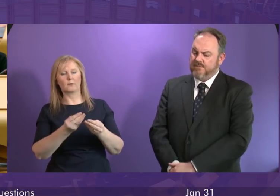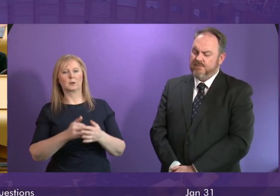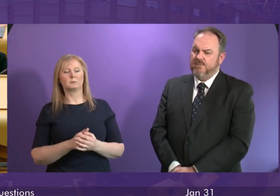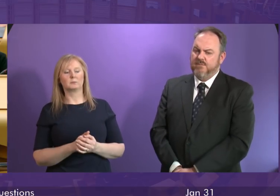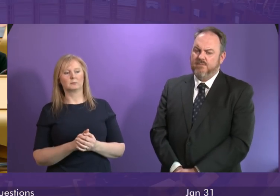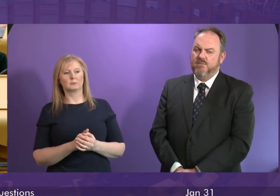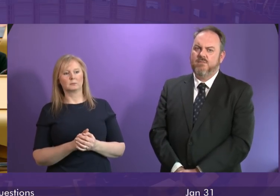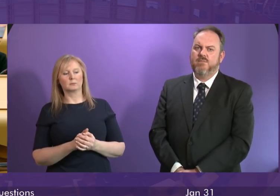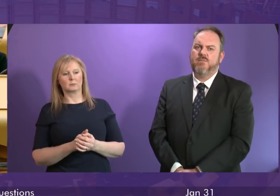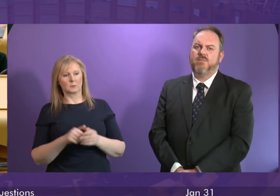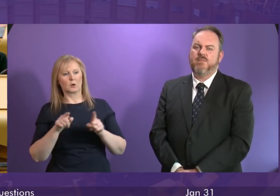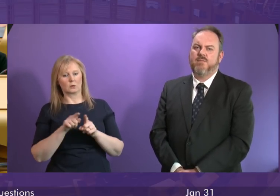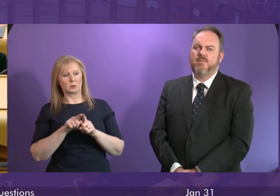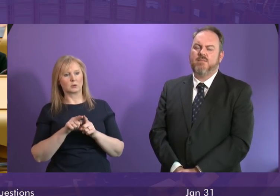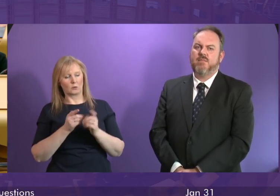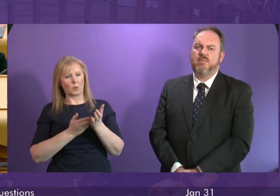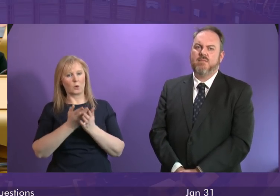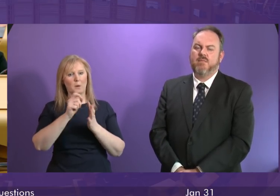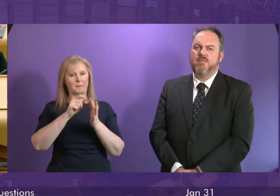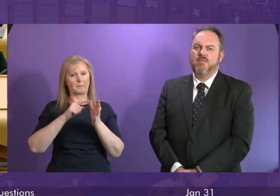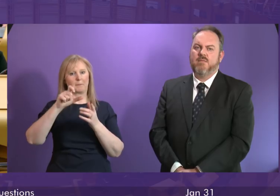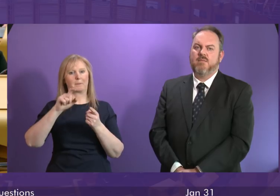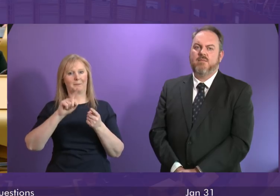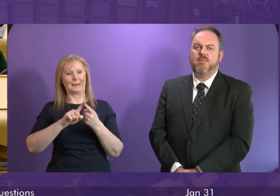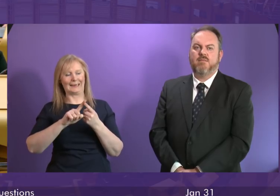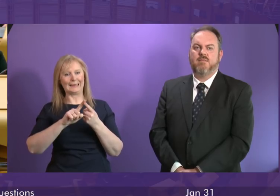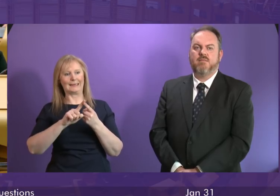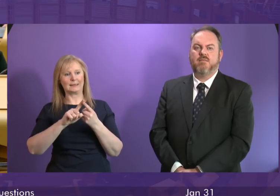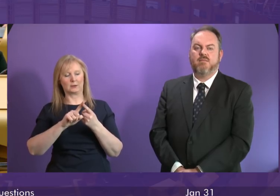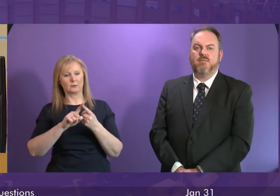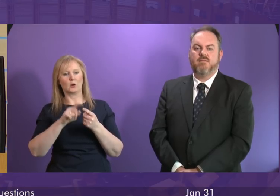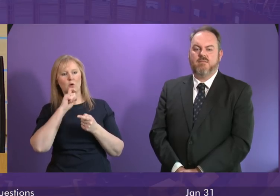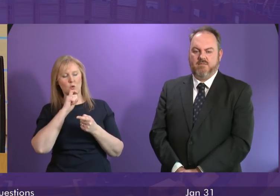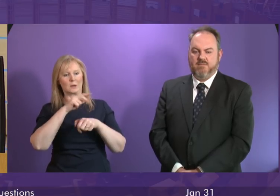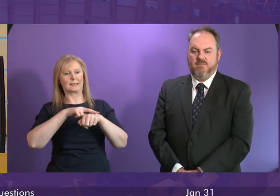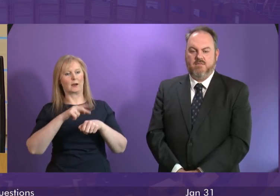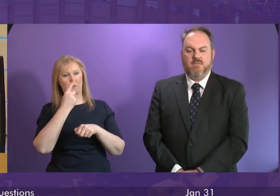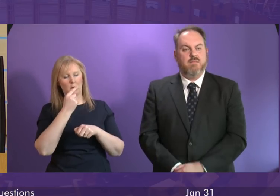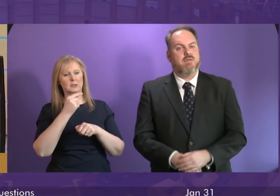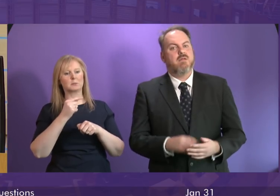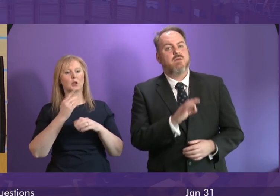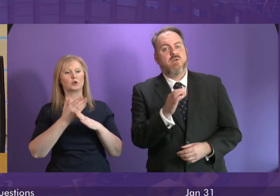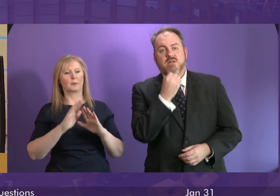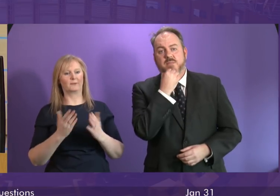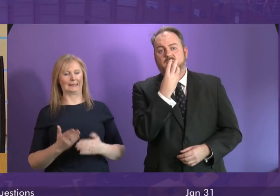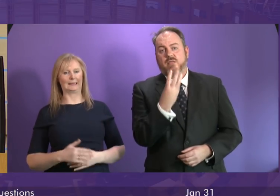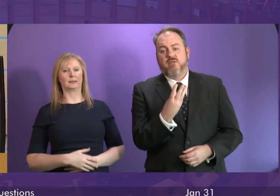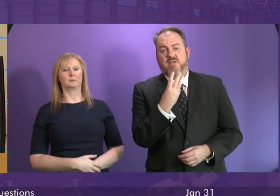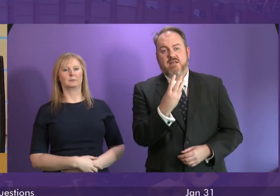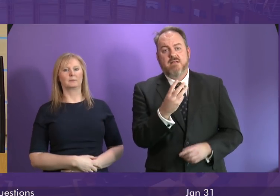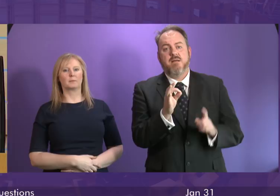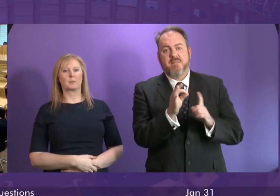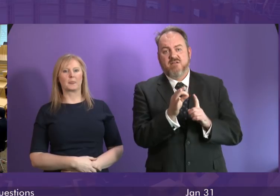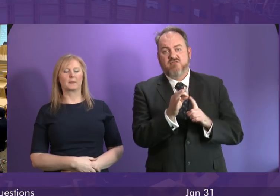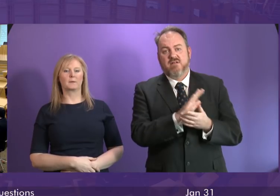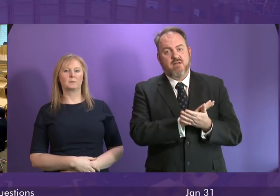if it is necessary through the pace initiative for any members of staff faced with losing their jobs question number three Patrick